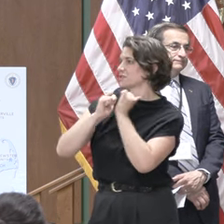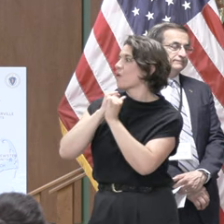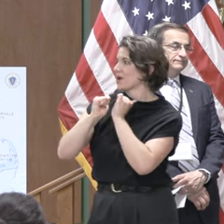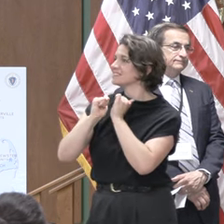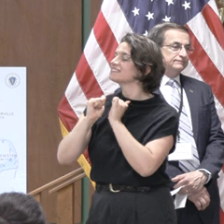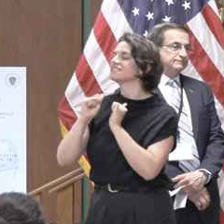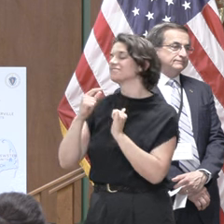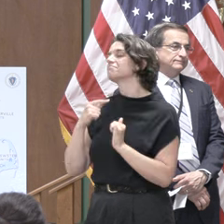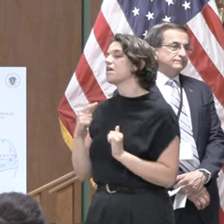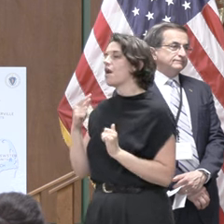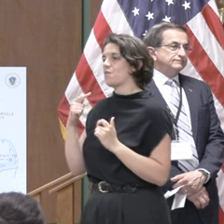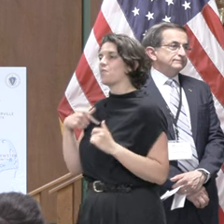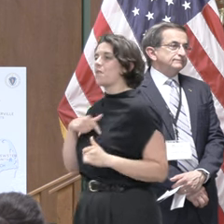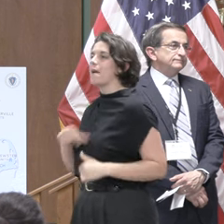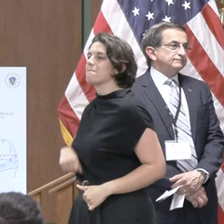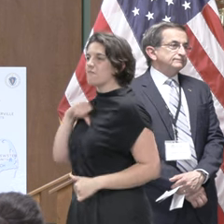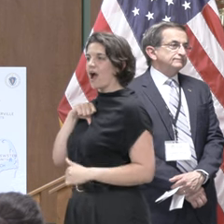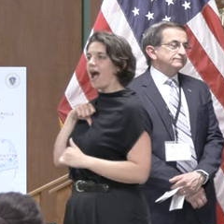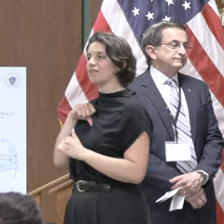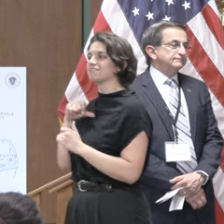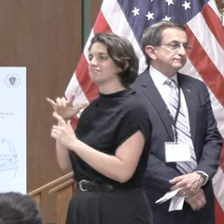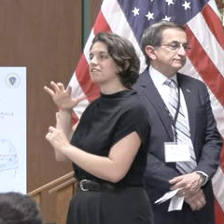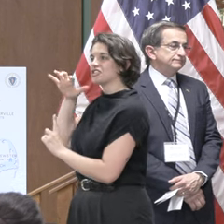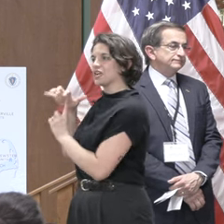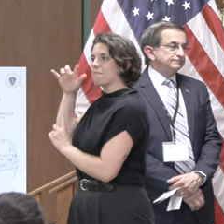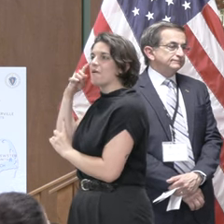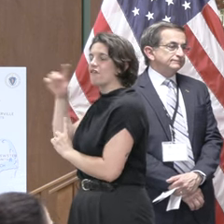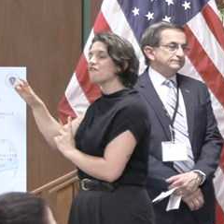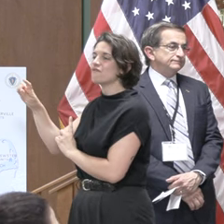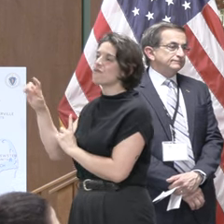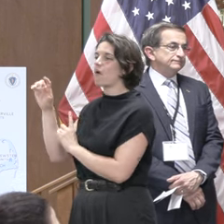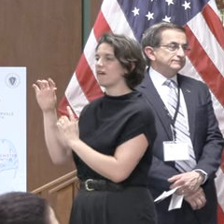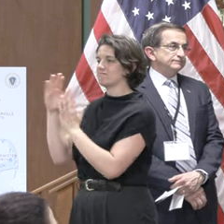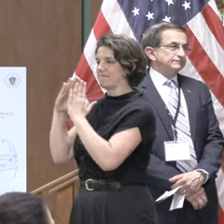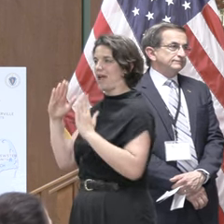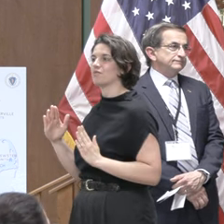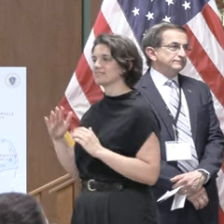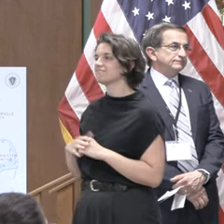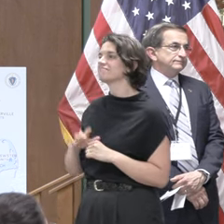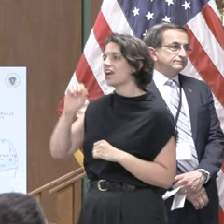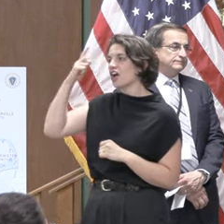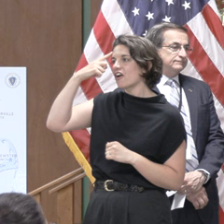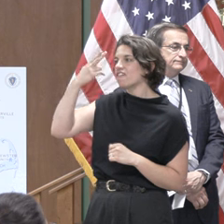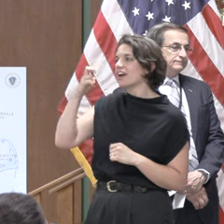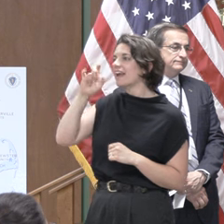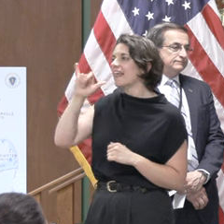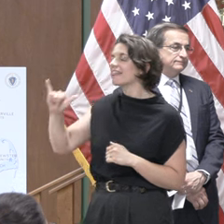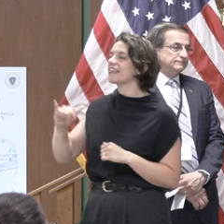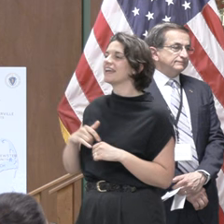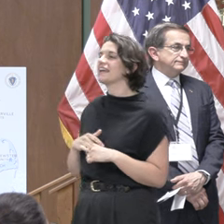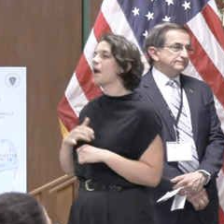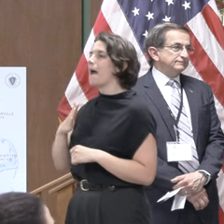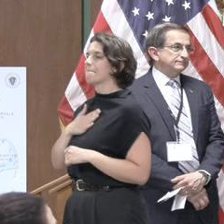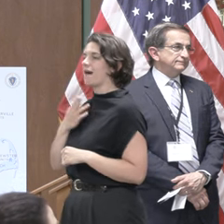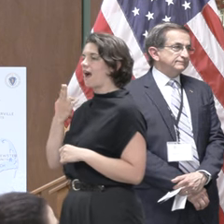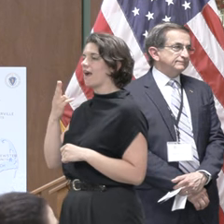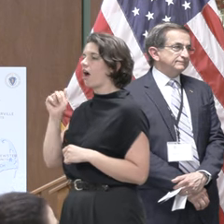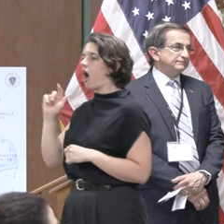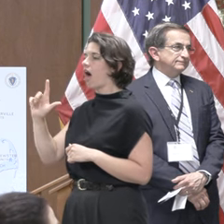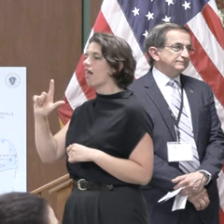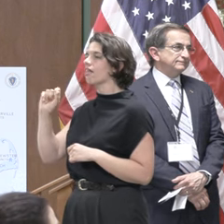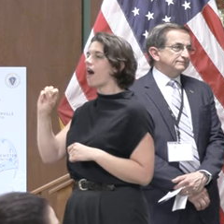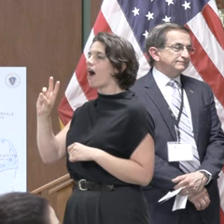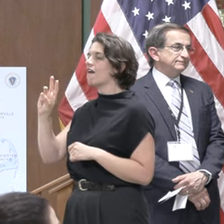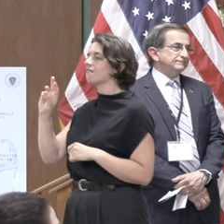housing governor healy secretary augustus my hall of fame coaches larry curtis gilbert wynn